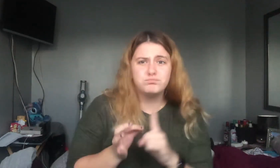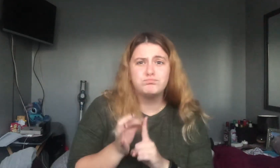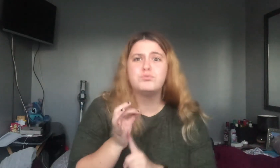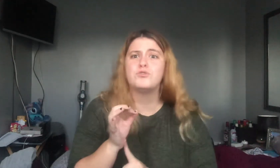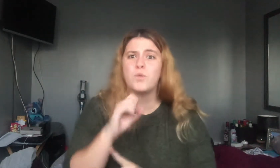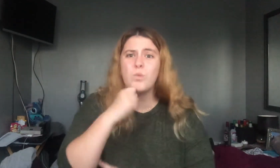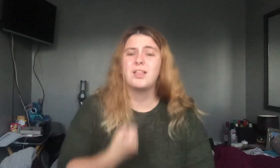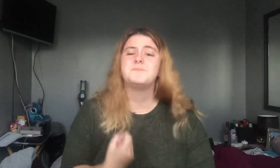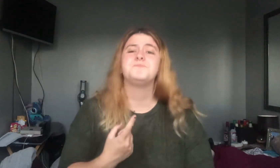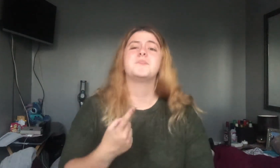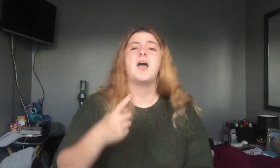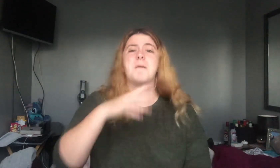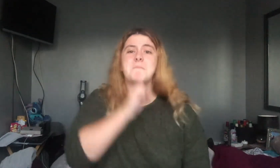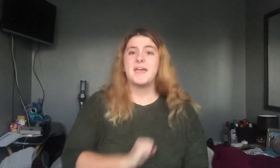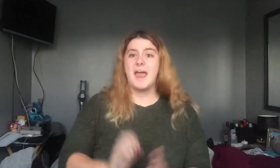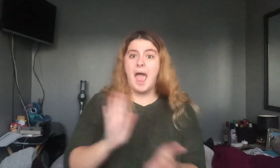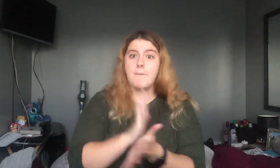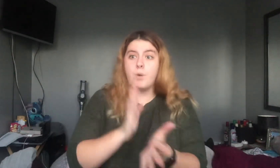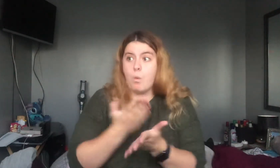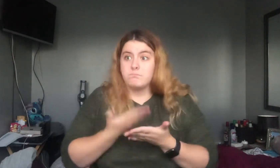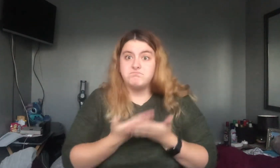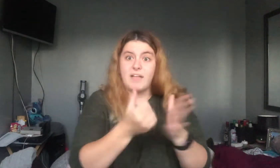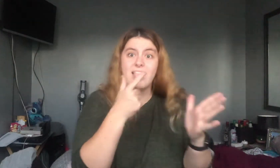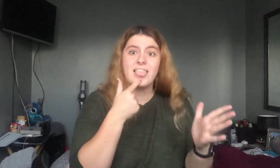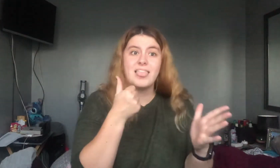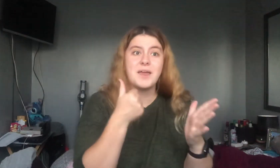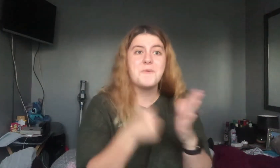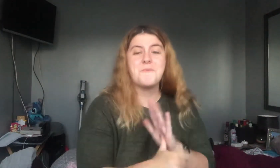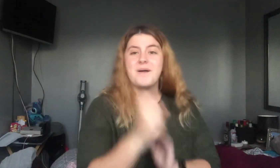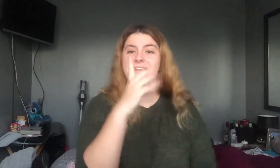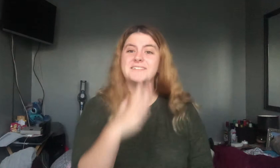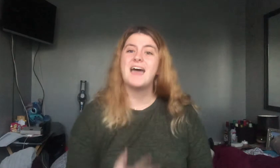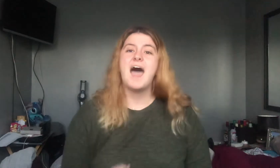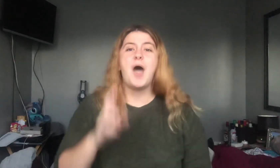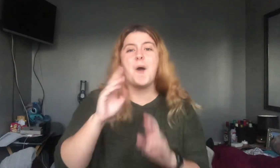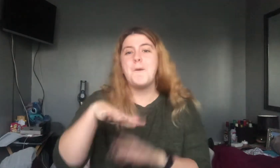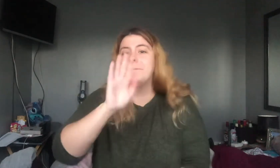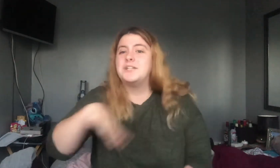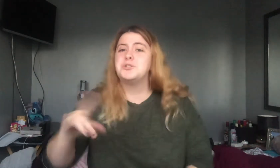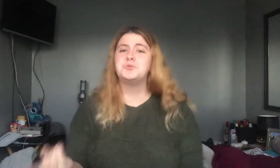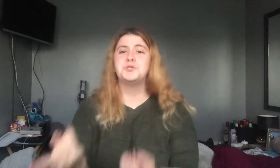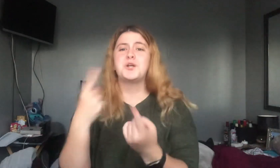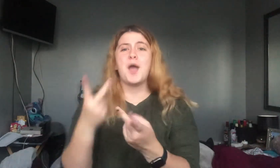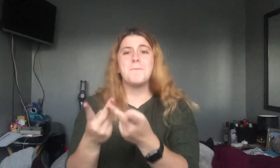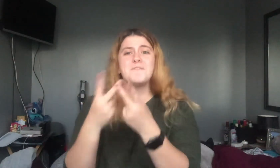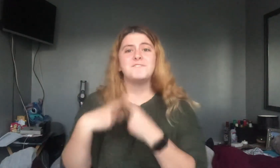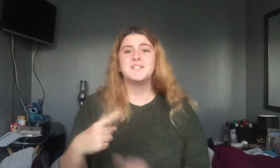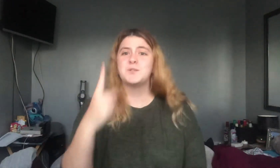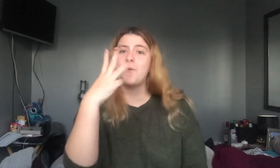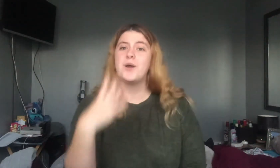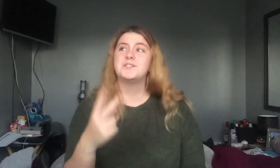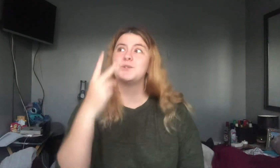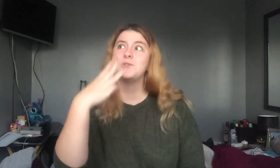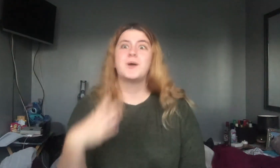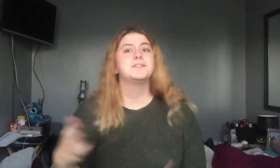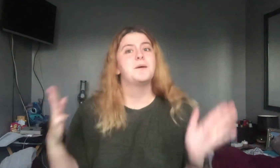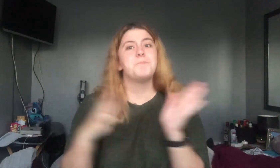I made a man so happy when I wrote a letter once. I hope my children come and visit once or twice a month.